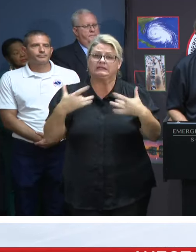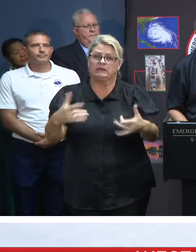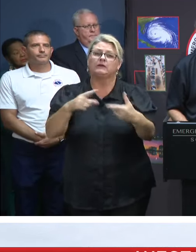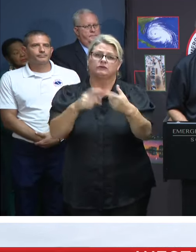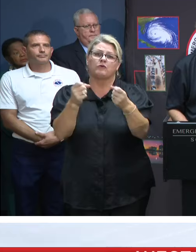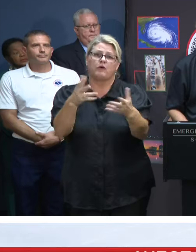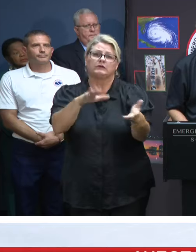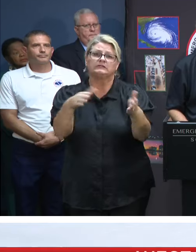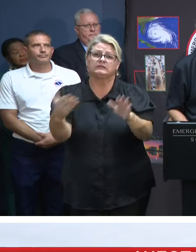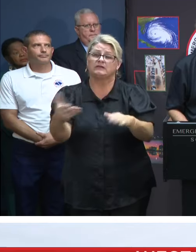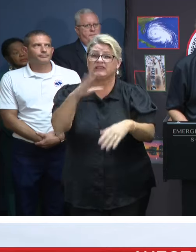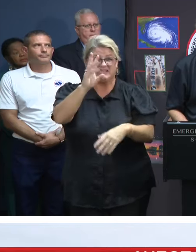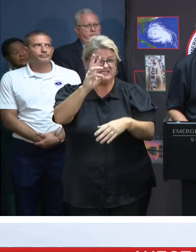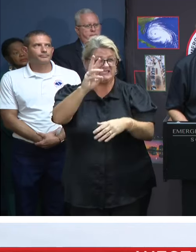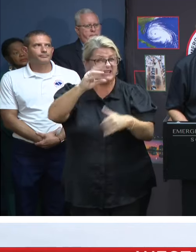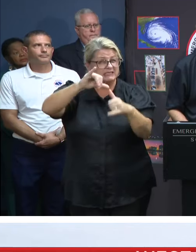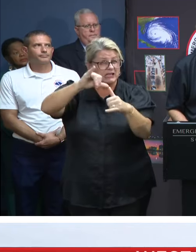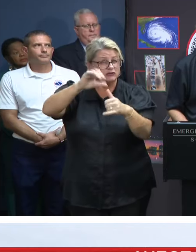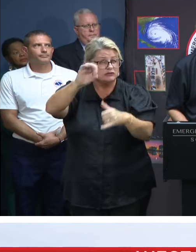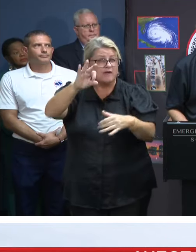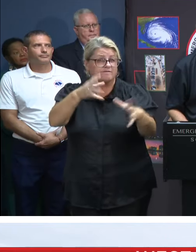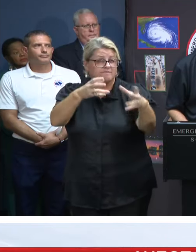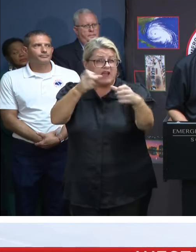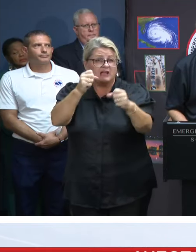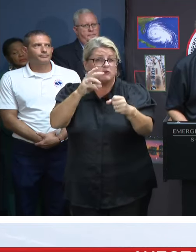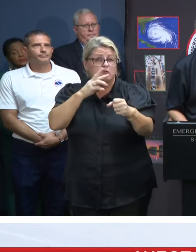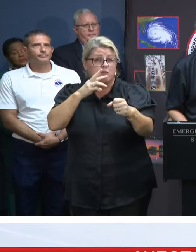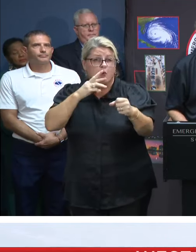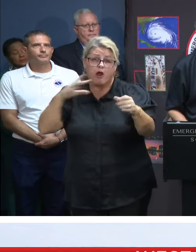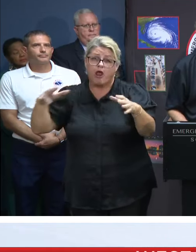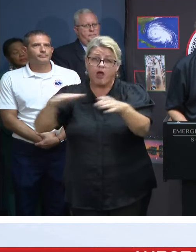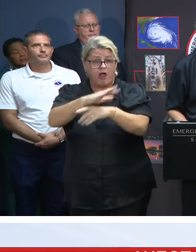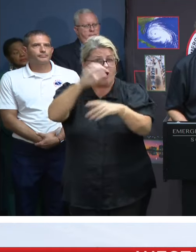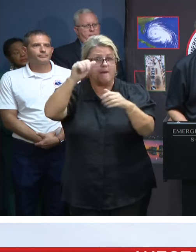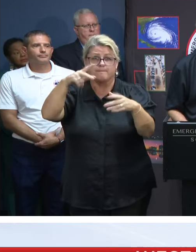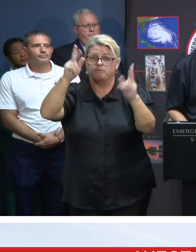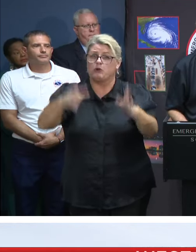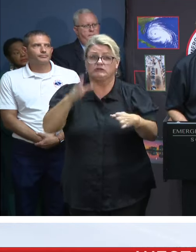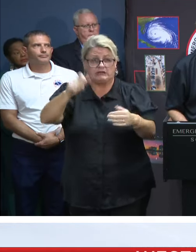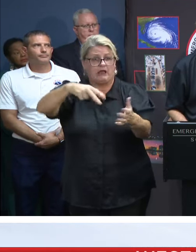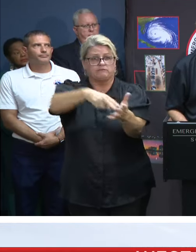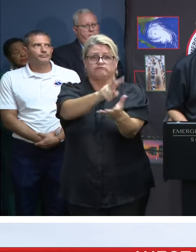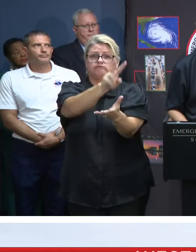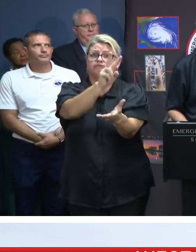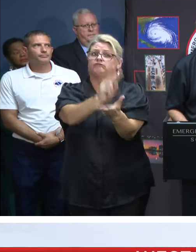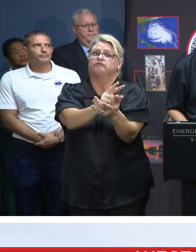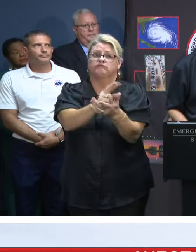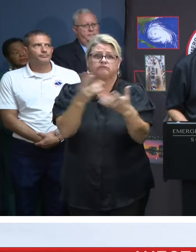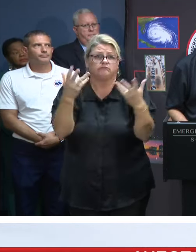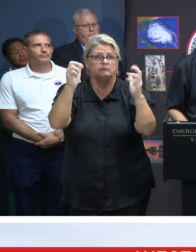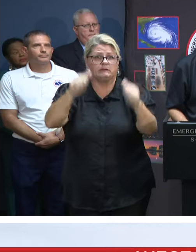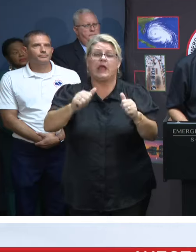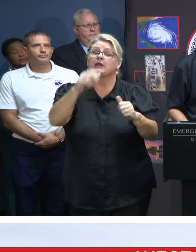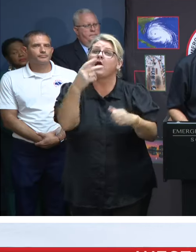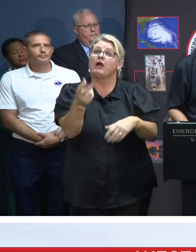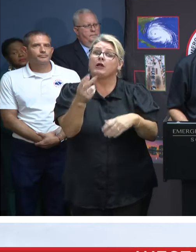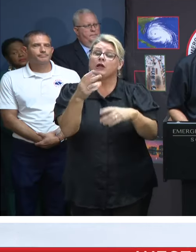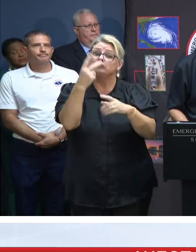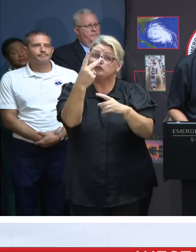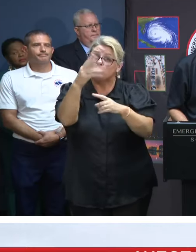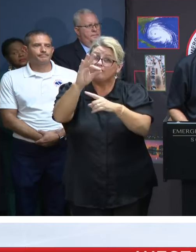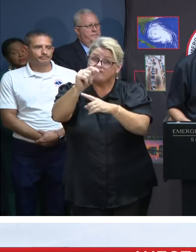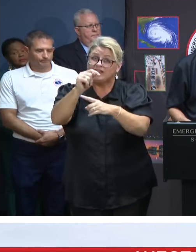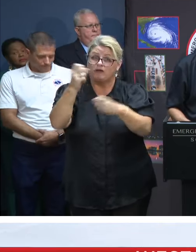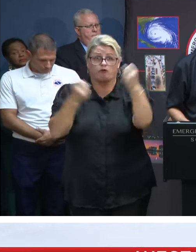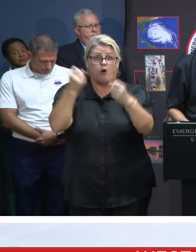but just six inches of fast-moving water can knock a person off their feet, and two feet can sweep most vehicles away